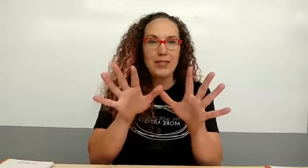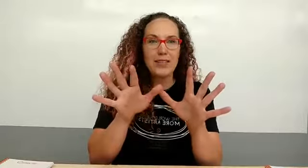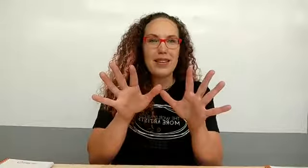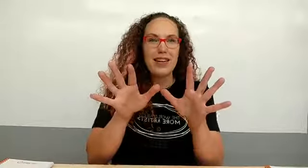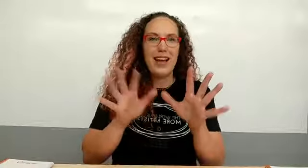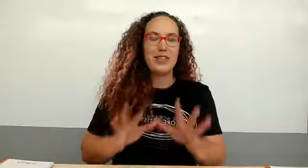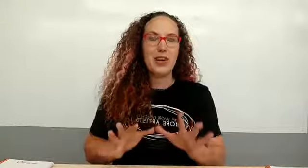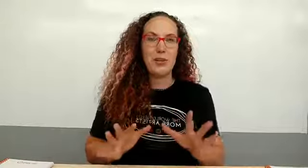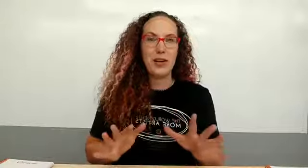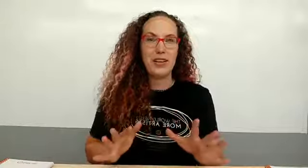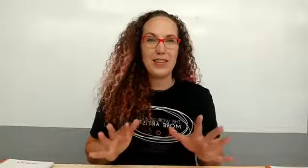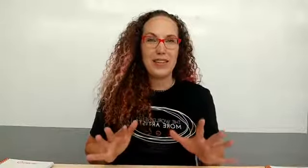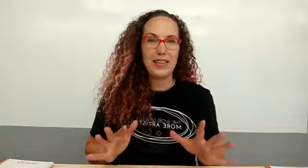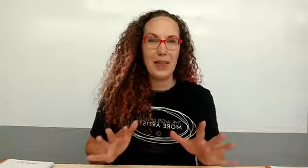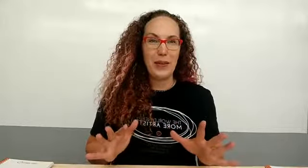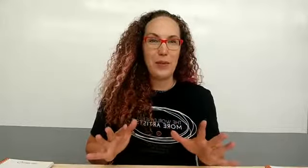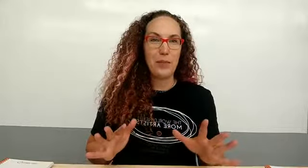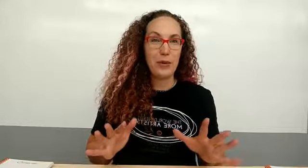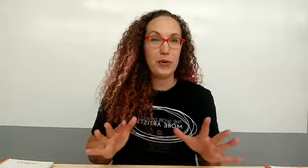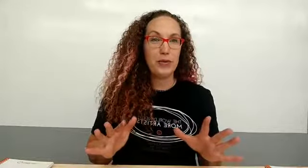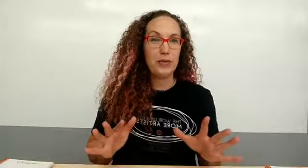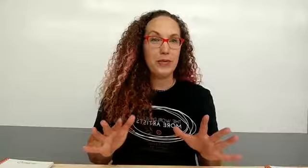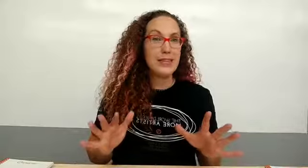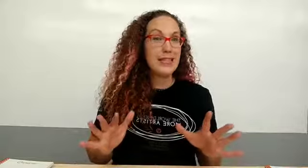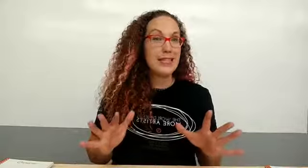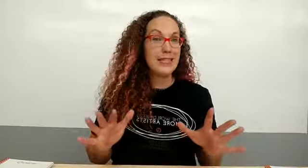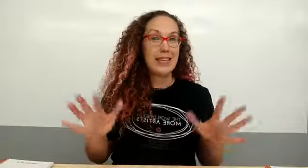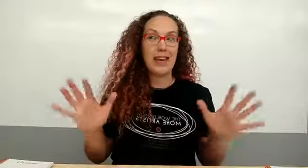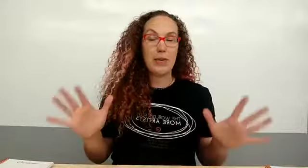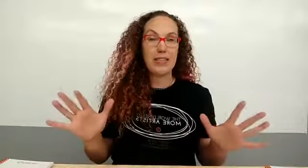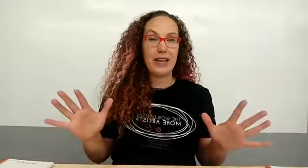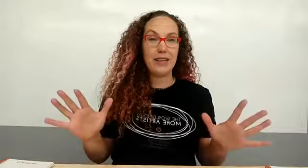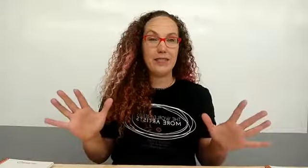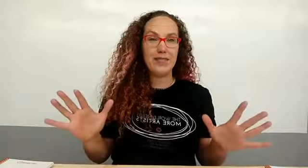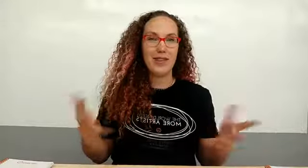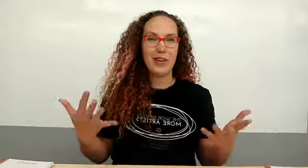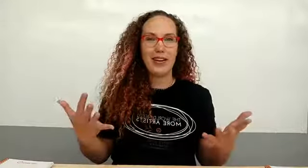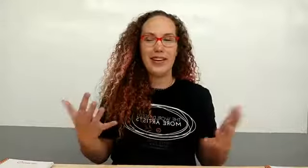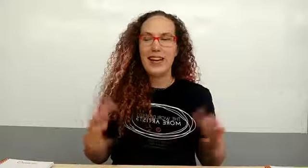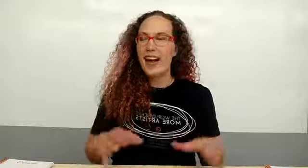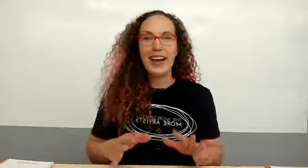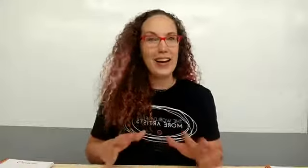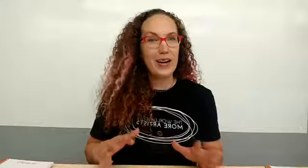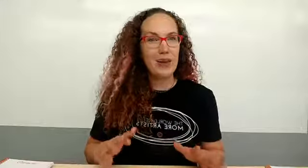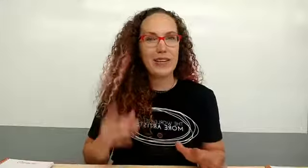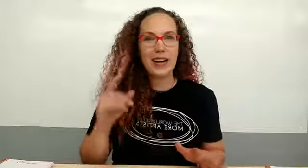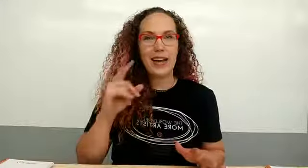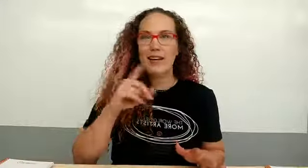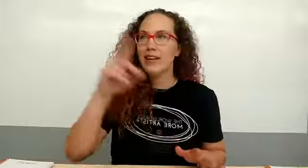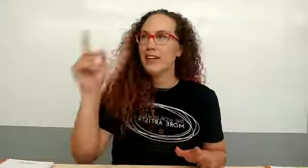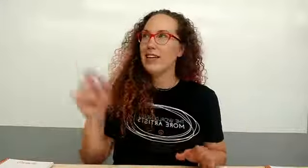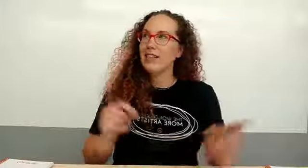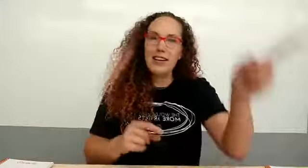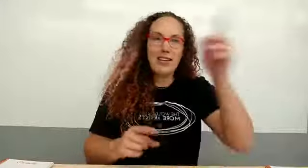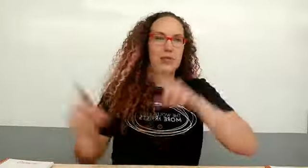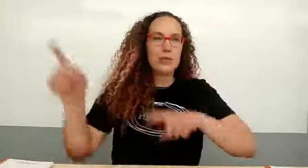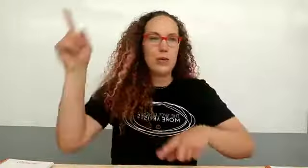and start putting this thing together pretty cool i'm excited all right i gotta go because i got kids getting done with school